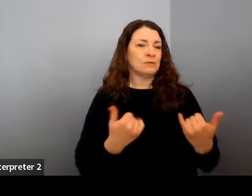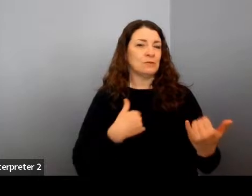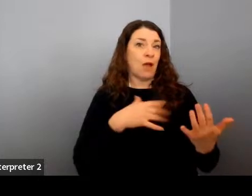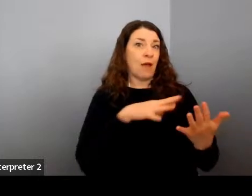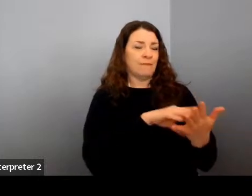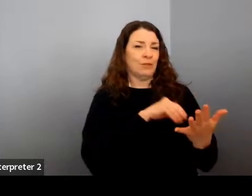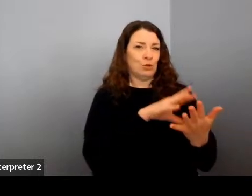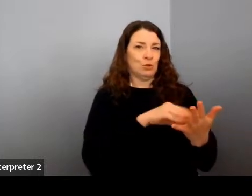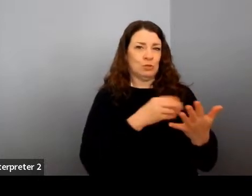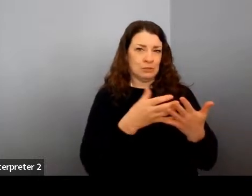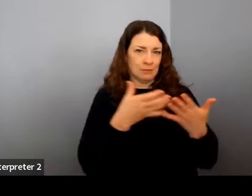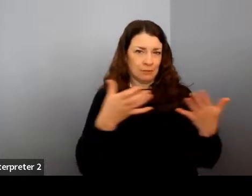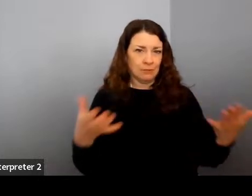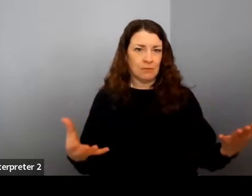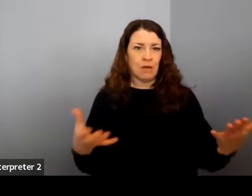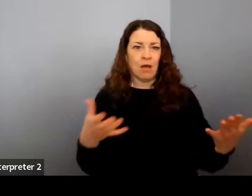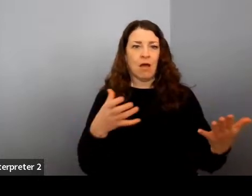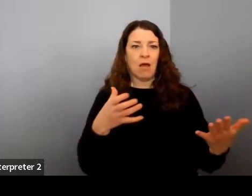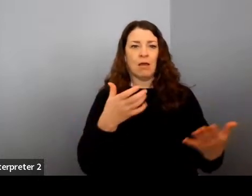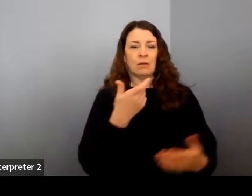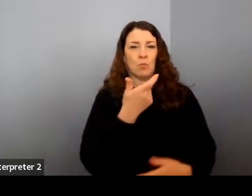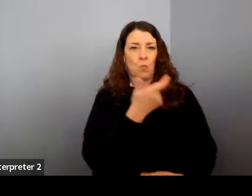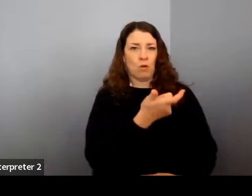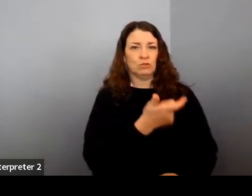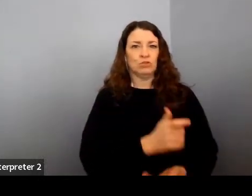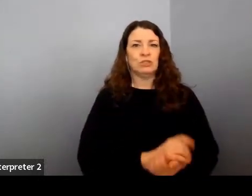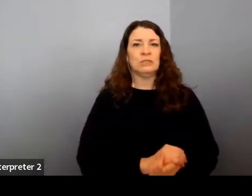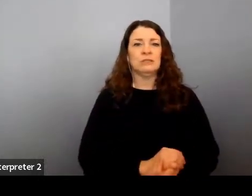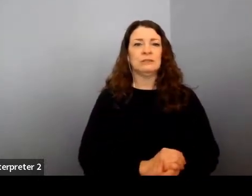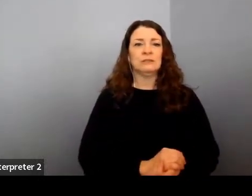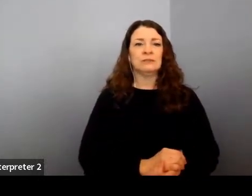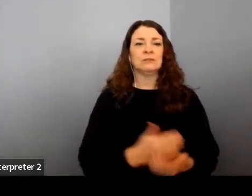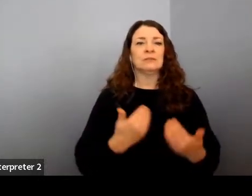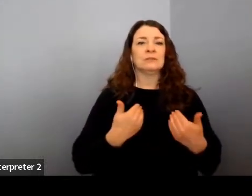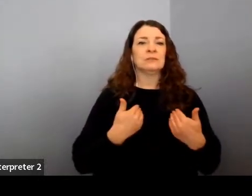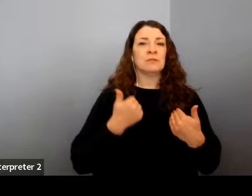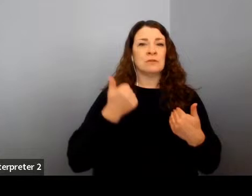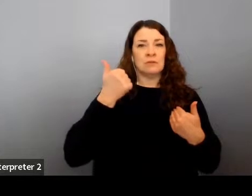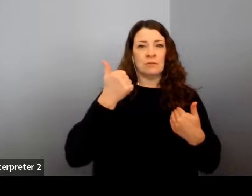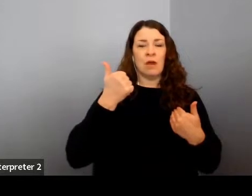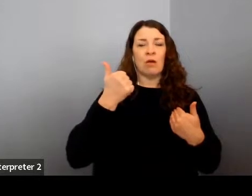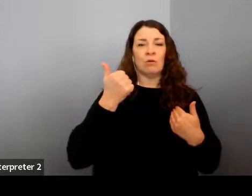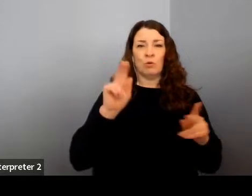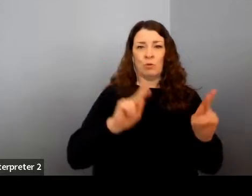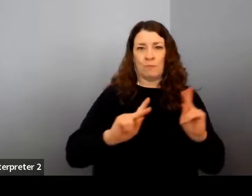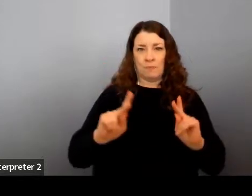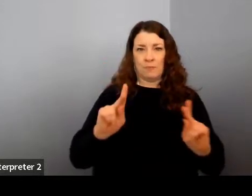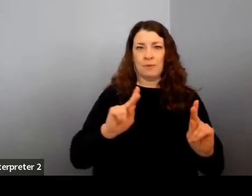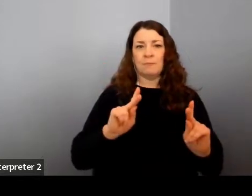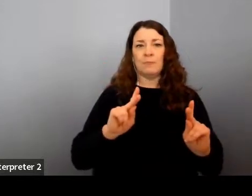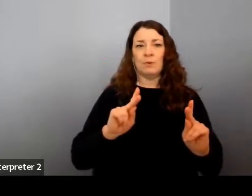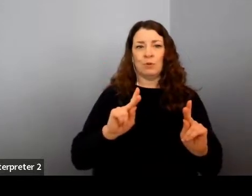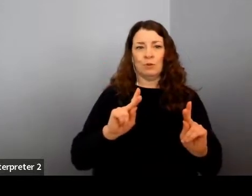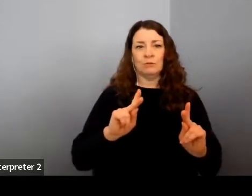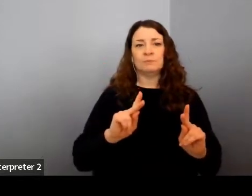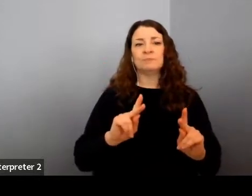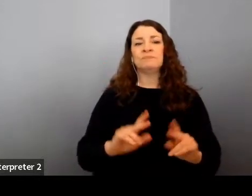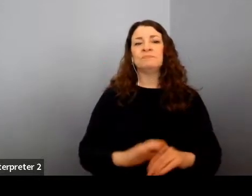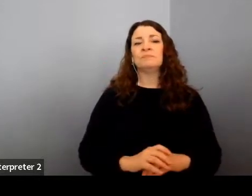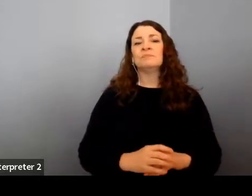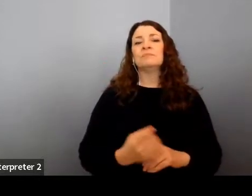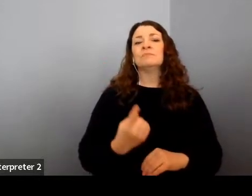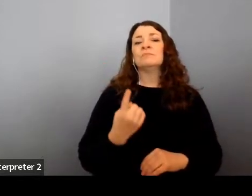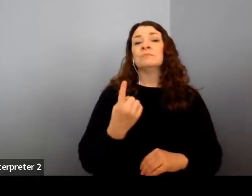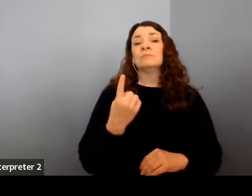a lot watching, I guess, younger come forward. But one of the things I think is